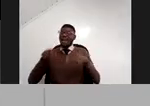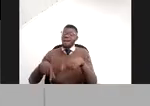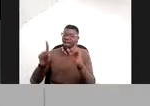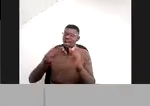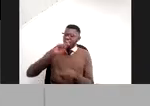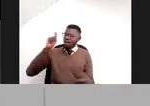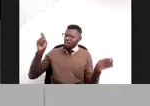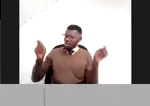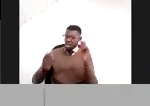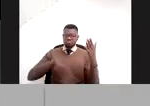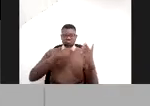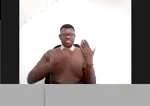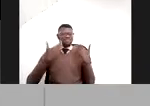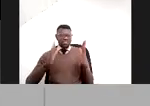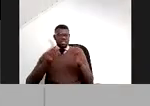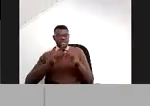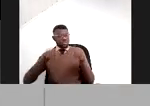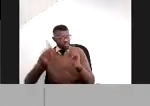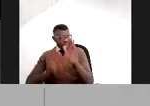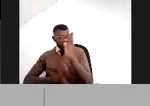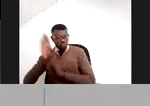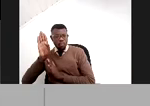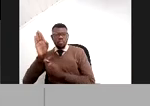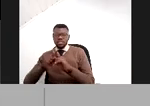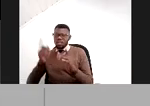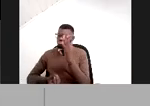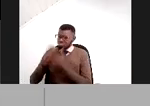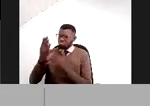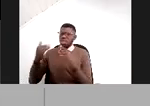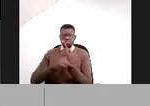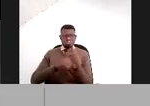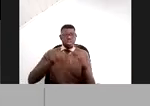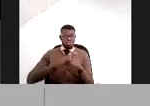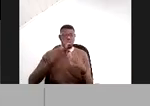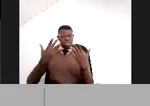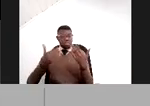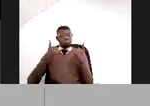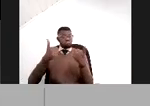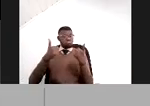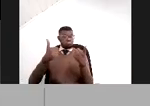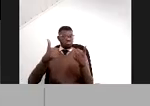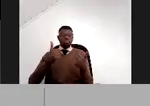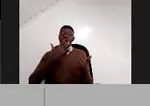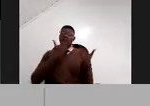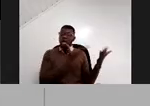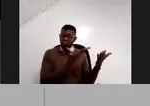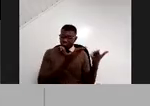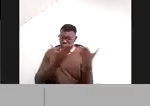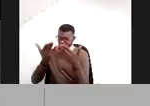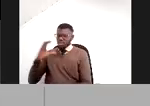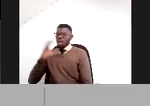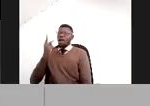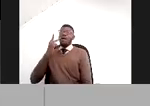our industry. They are developing and they are inventing all good things. They brought flowers to the consumers. They made